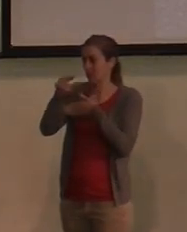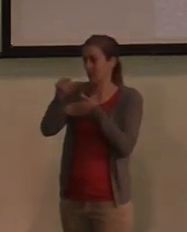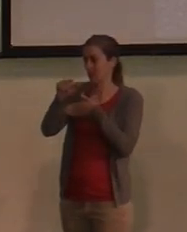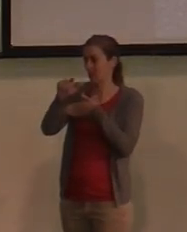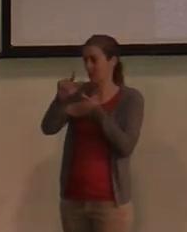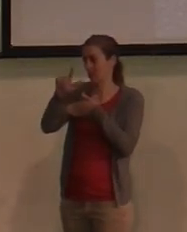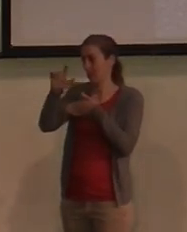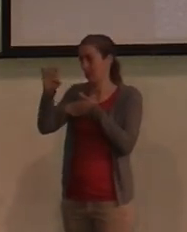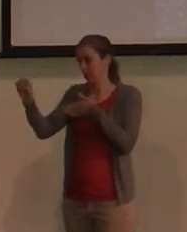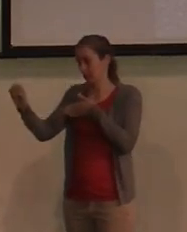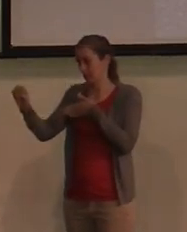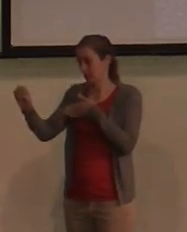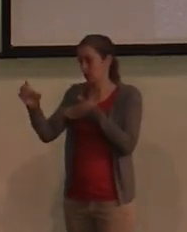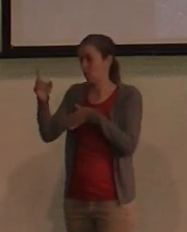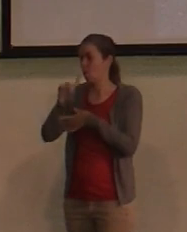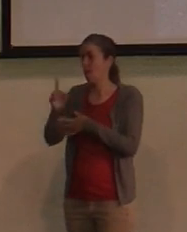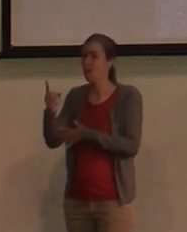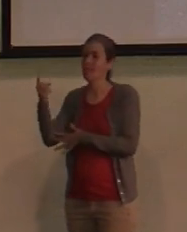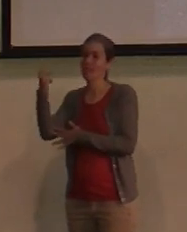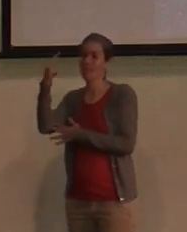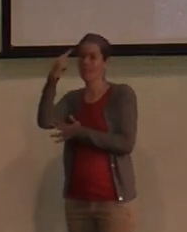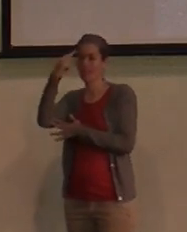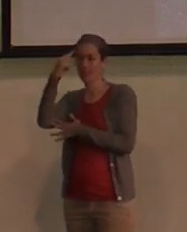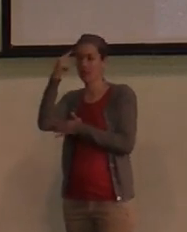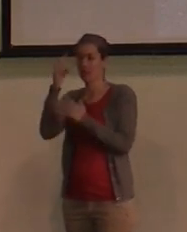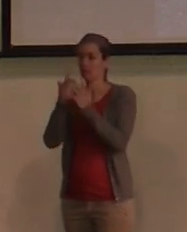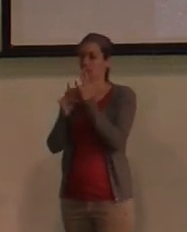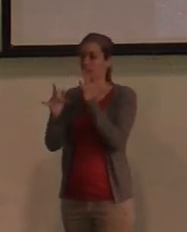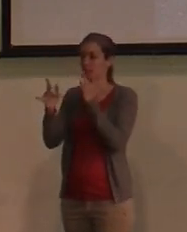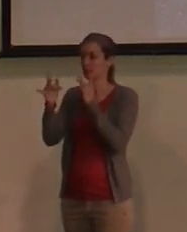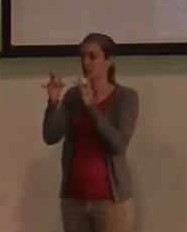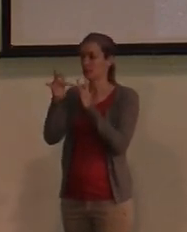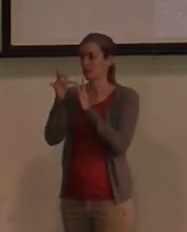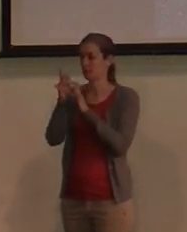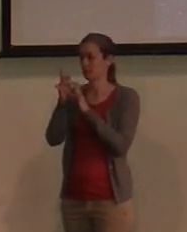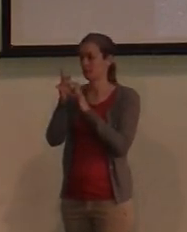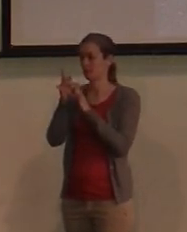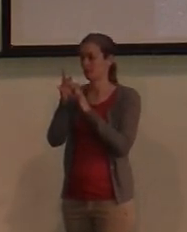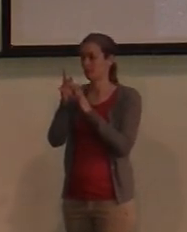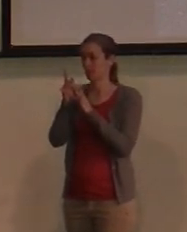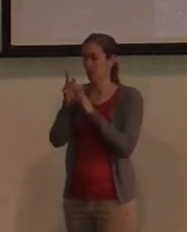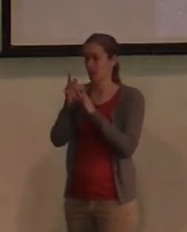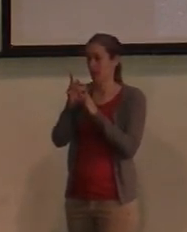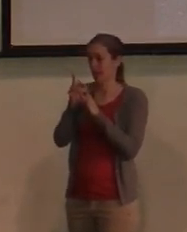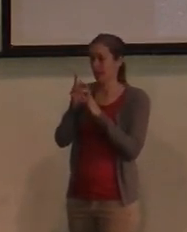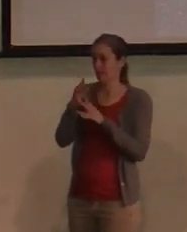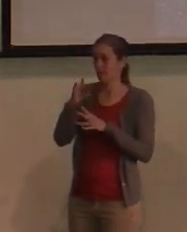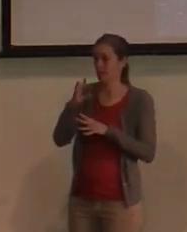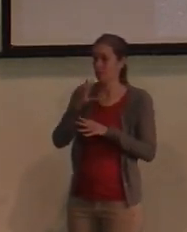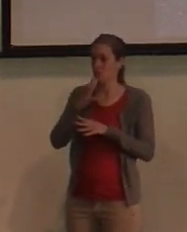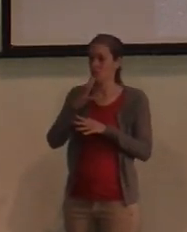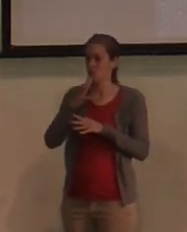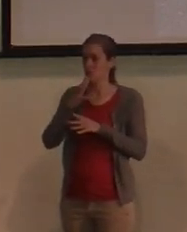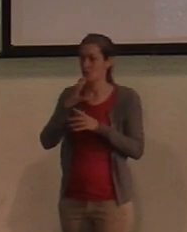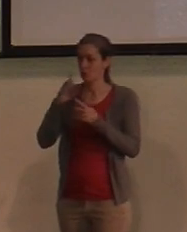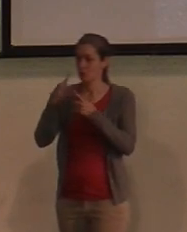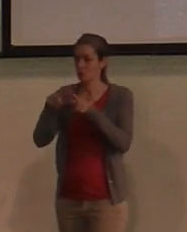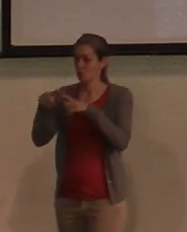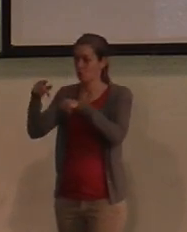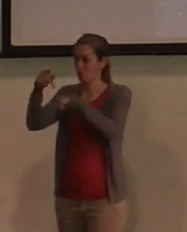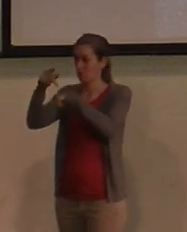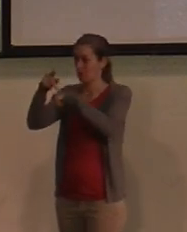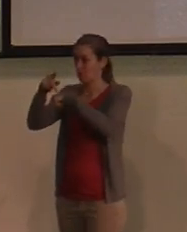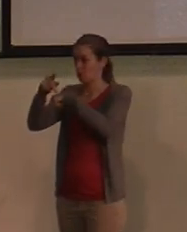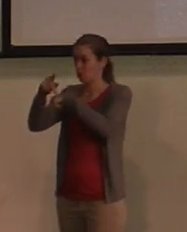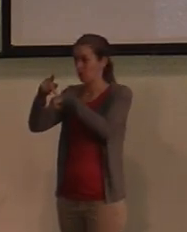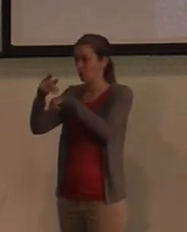this is the site where they think Jesus reinstated Peter, where the great catch of fish took place.